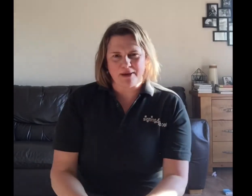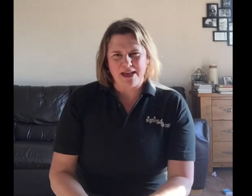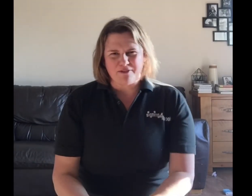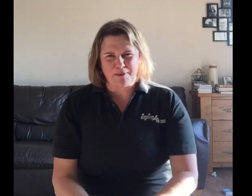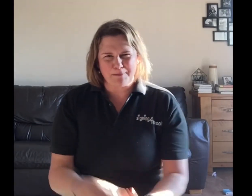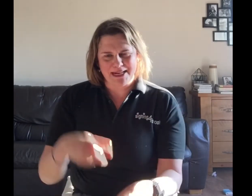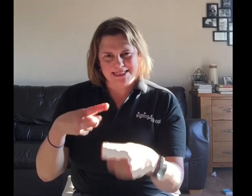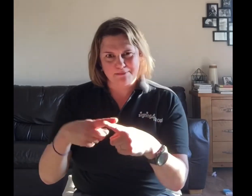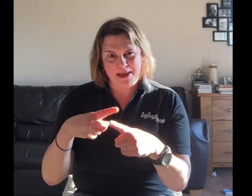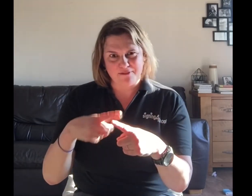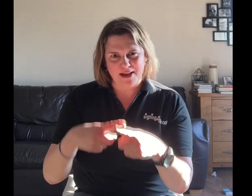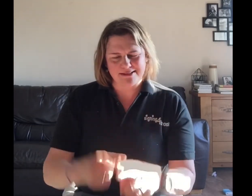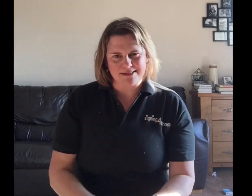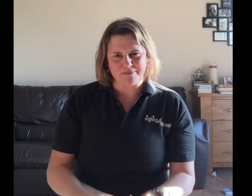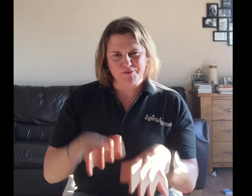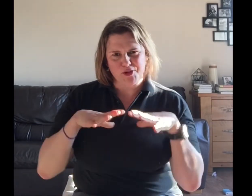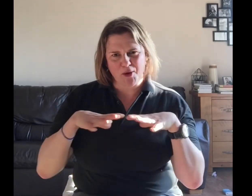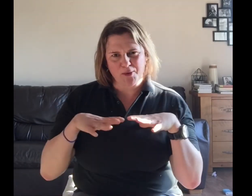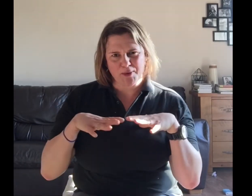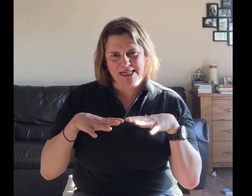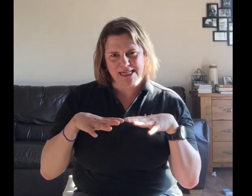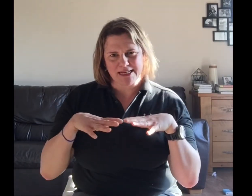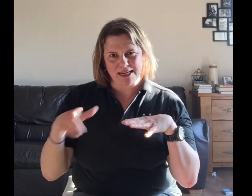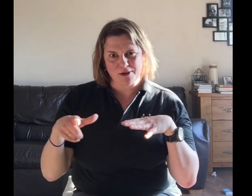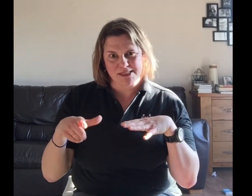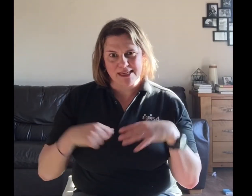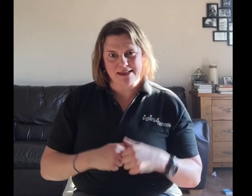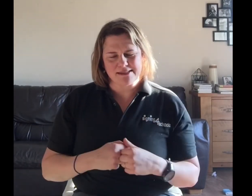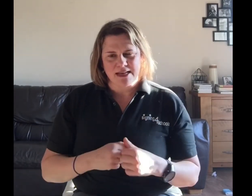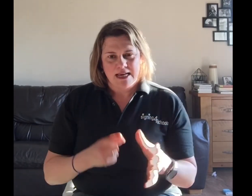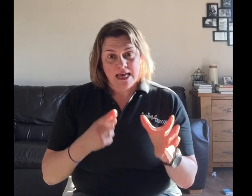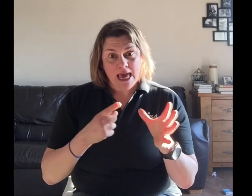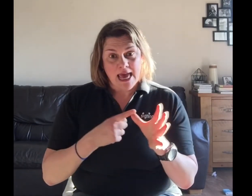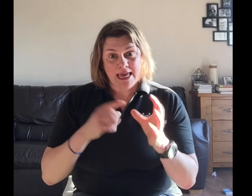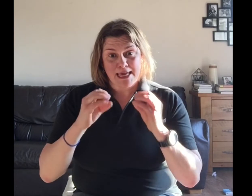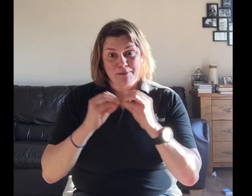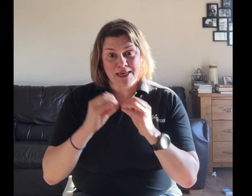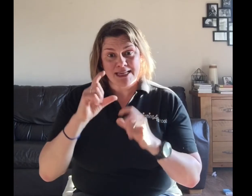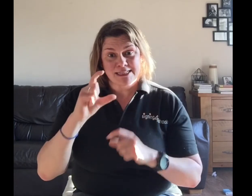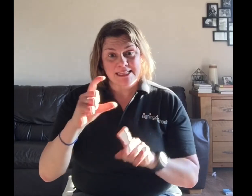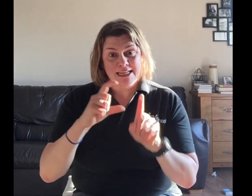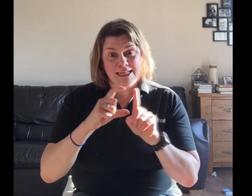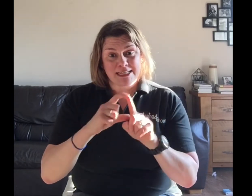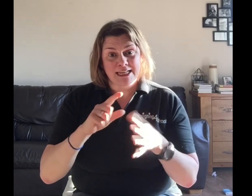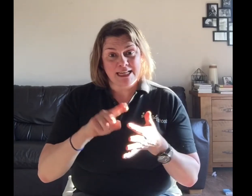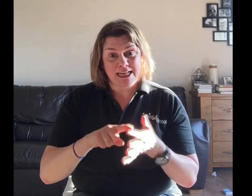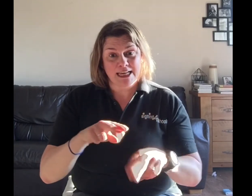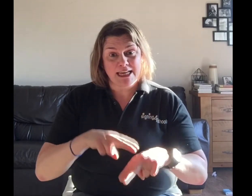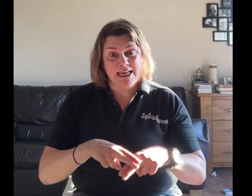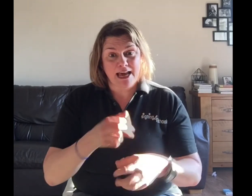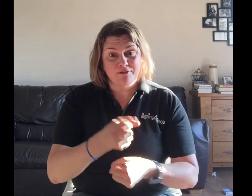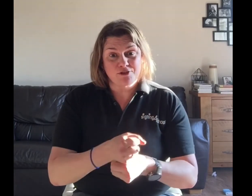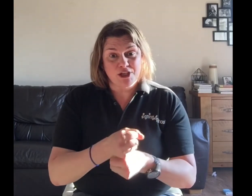the alphabet but it's a bit faster. So are we ready? It goes like this. A, B, C, A, E, G,